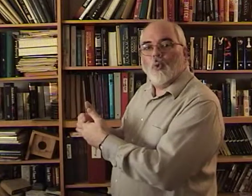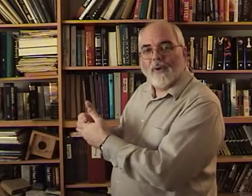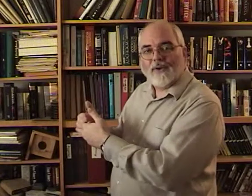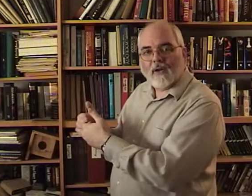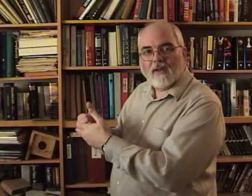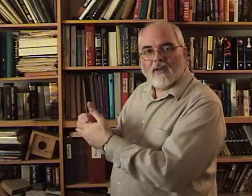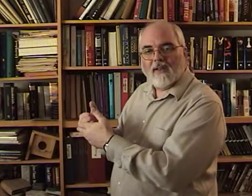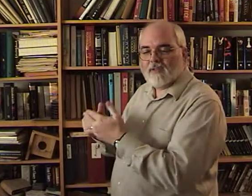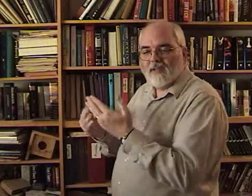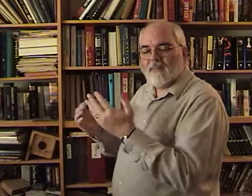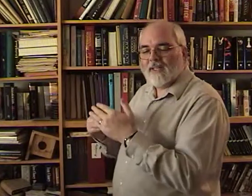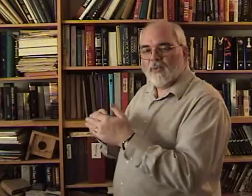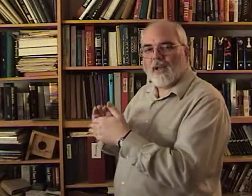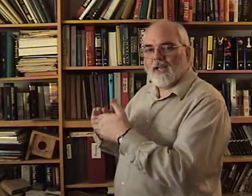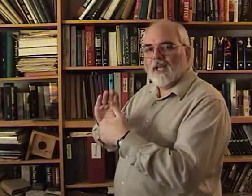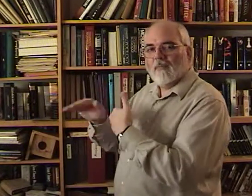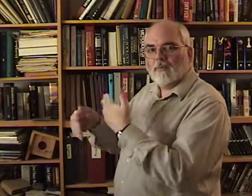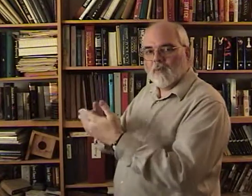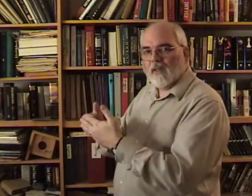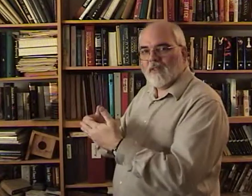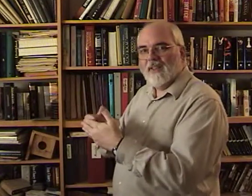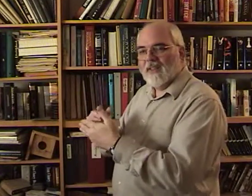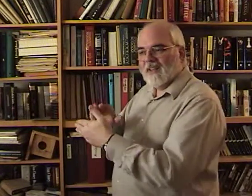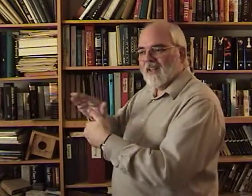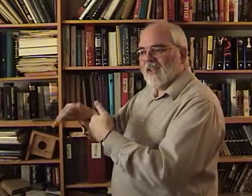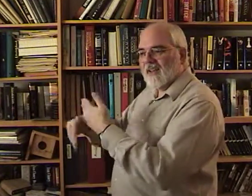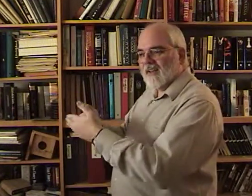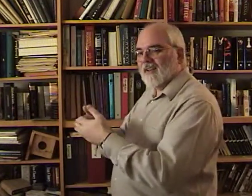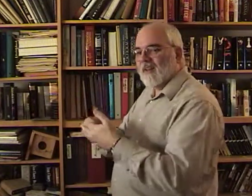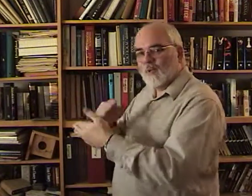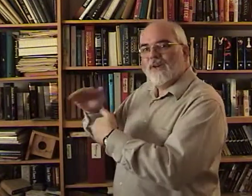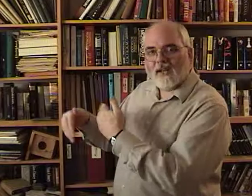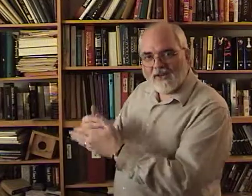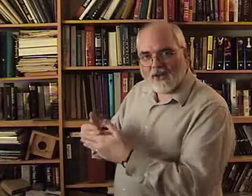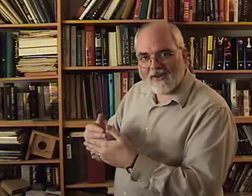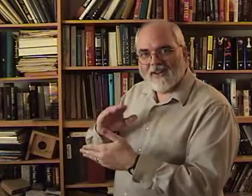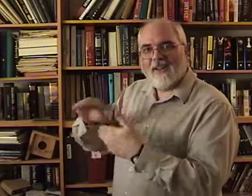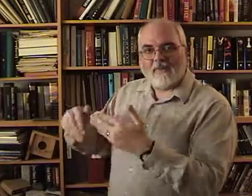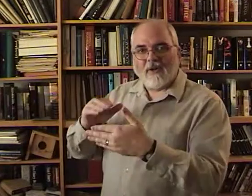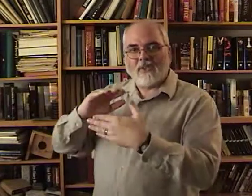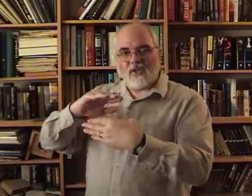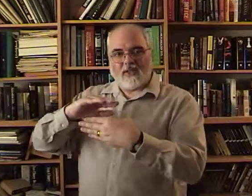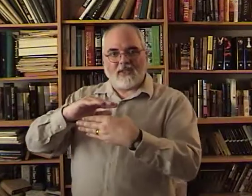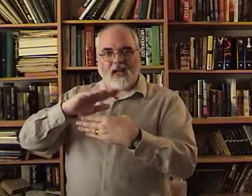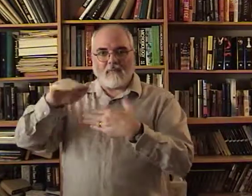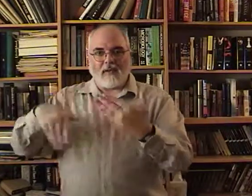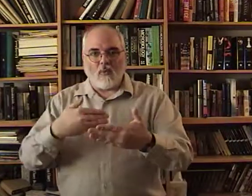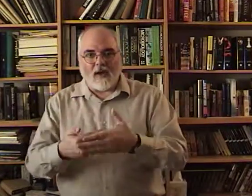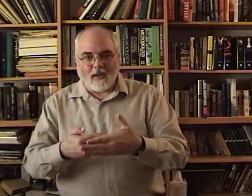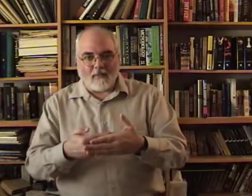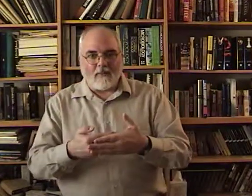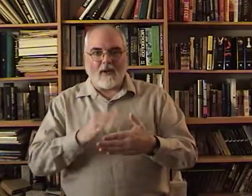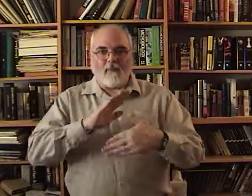Twiddle. It's the best word I can come up with. They. They twiddle each other. But you start on the top. And you wind up in the palm.